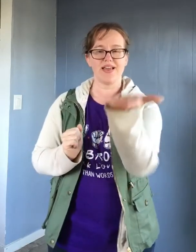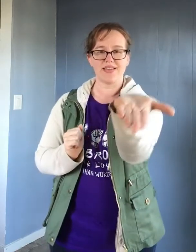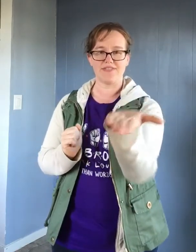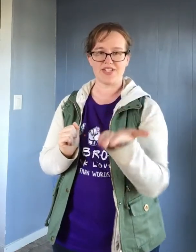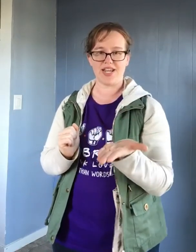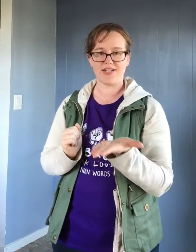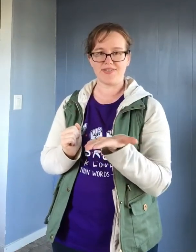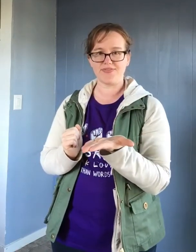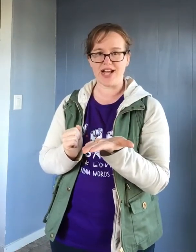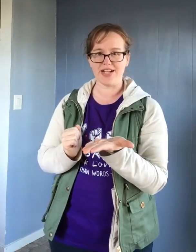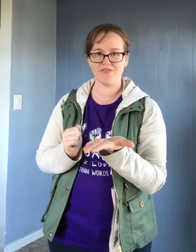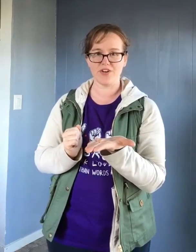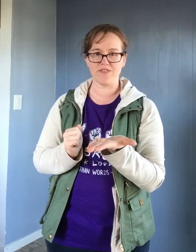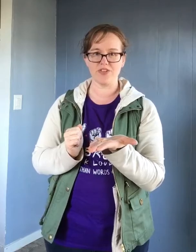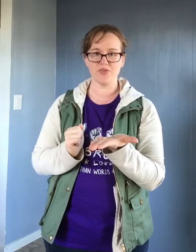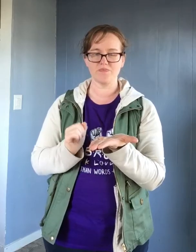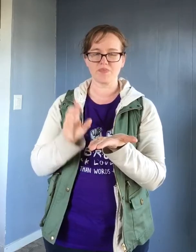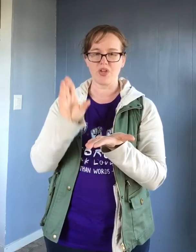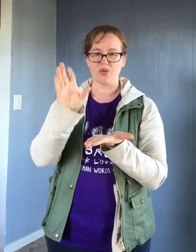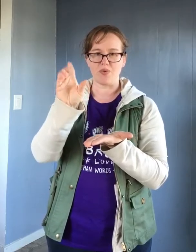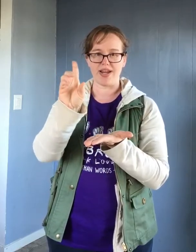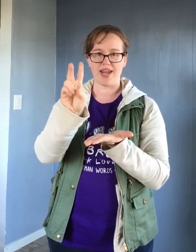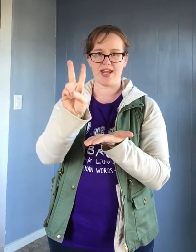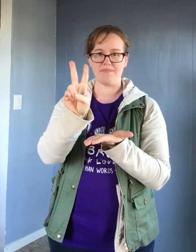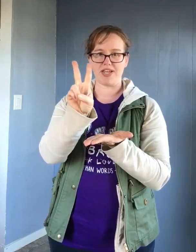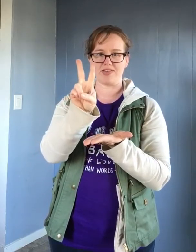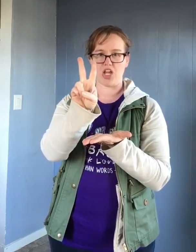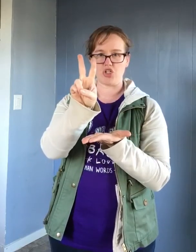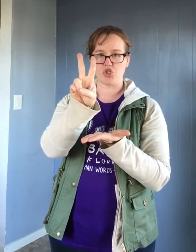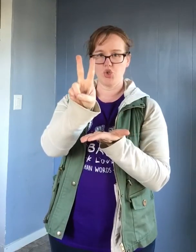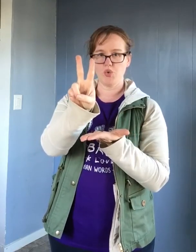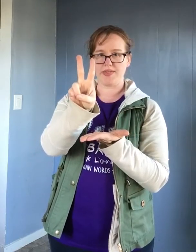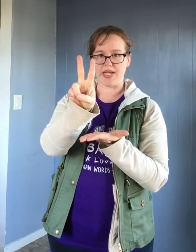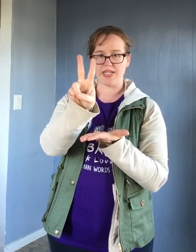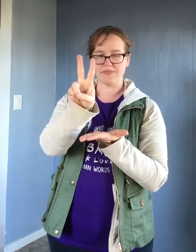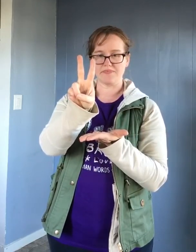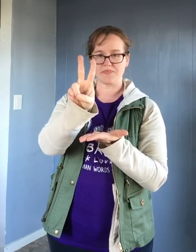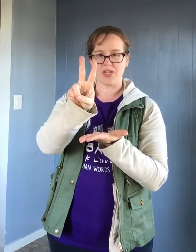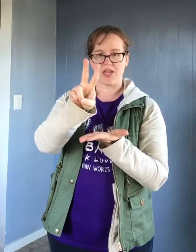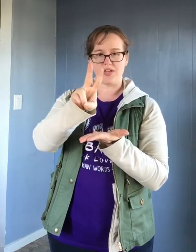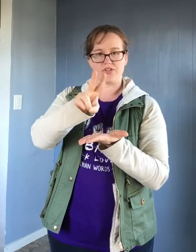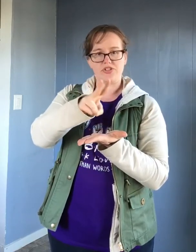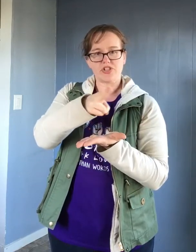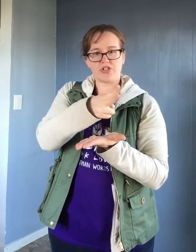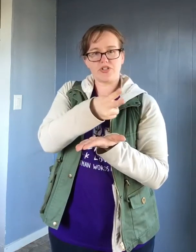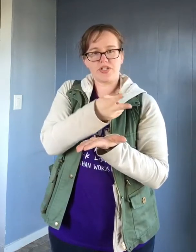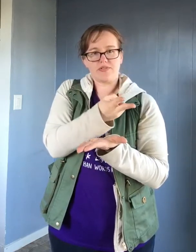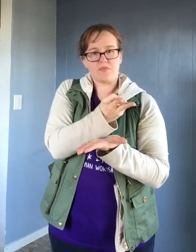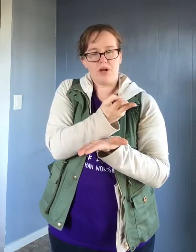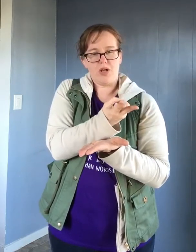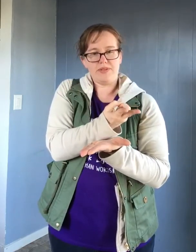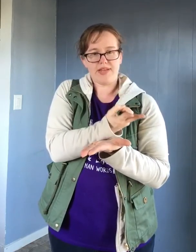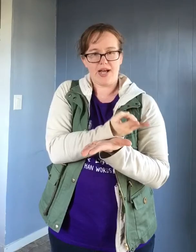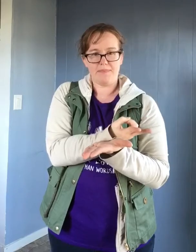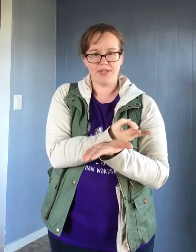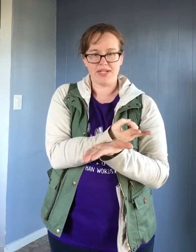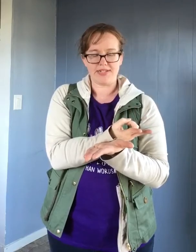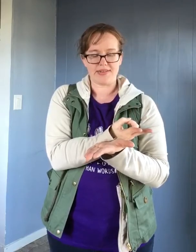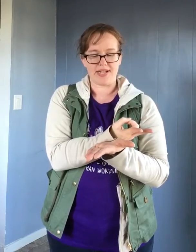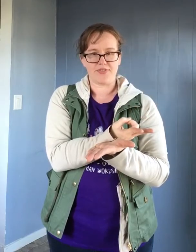Left hand is flat in front of you. Right hand makes a two sign. You're going to turn it. So palm is up. And it slides